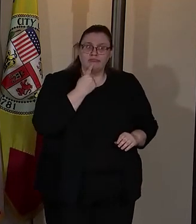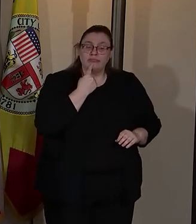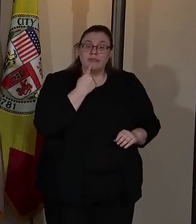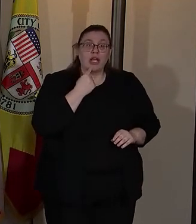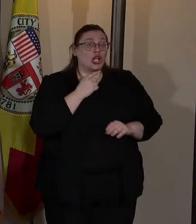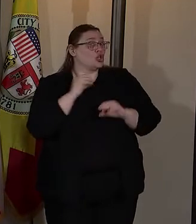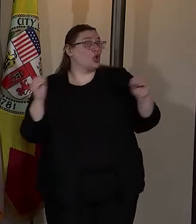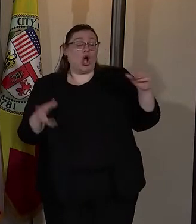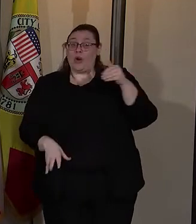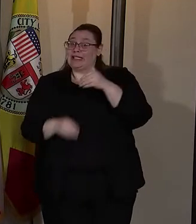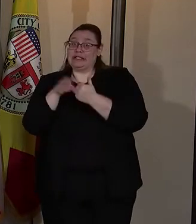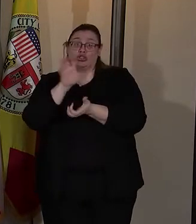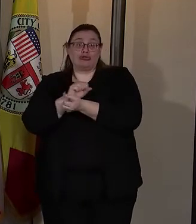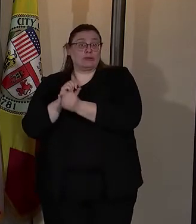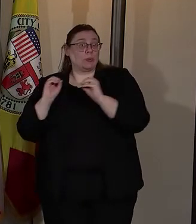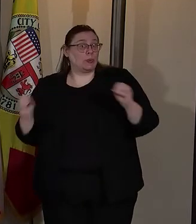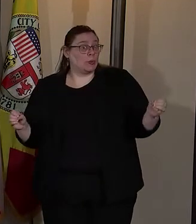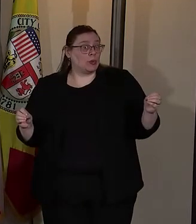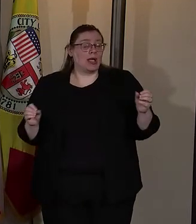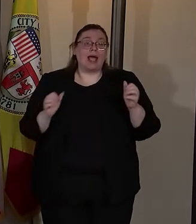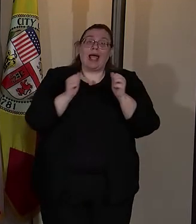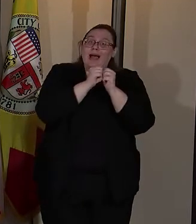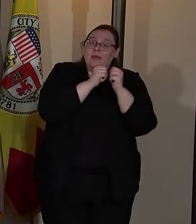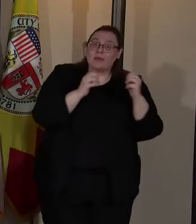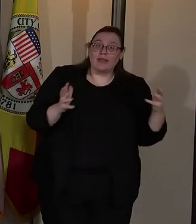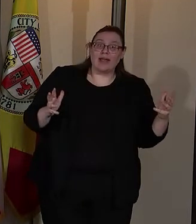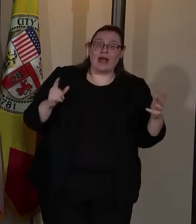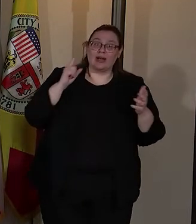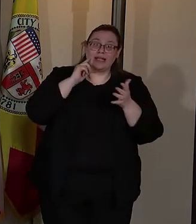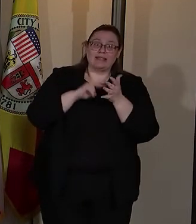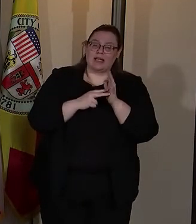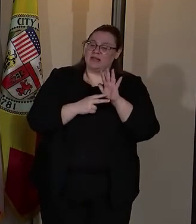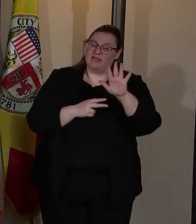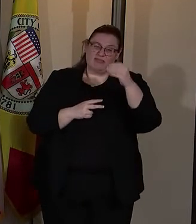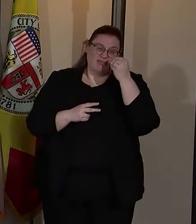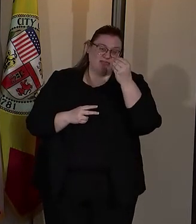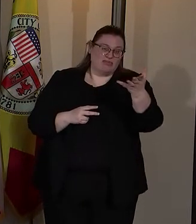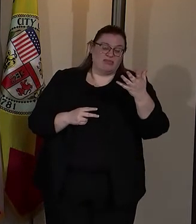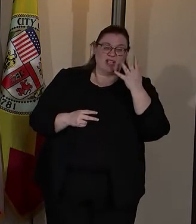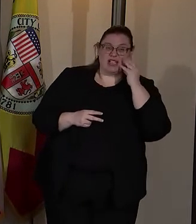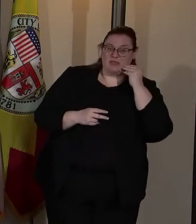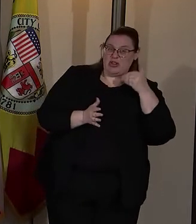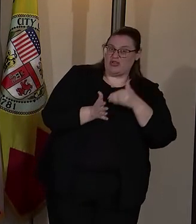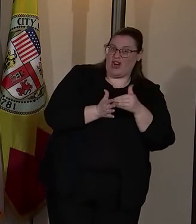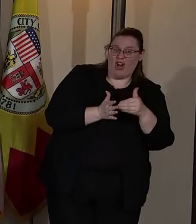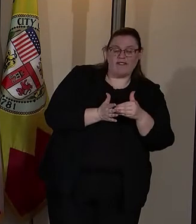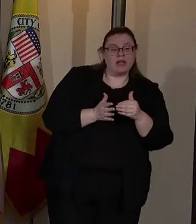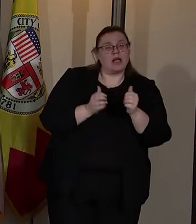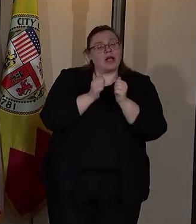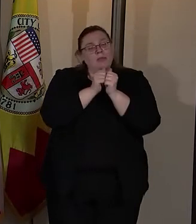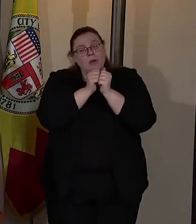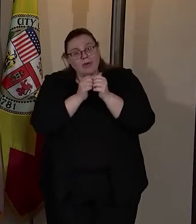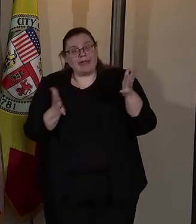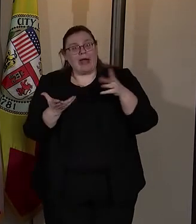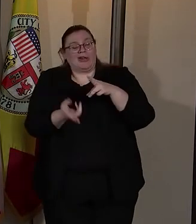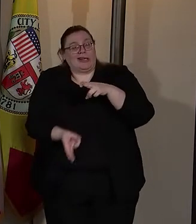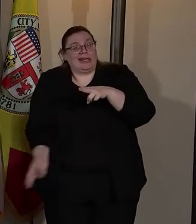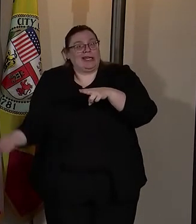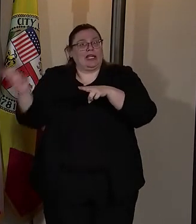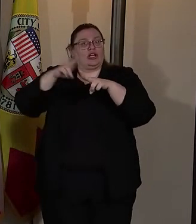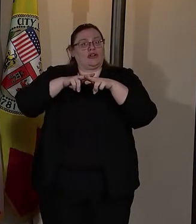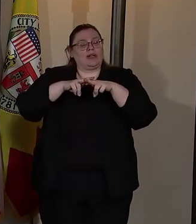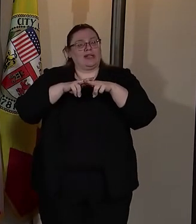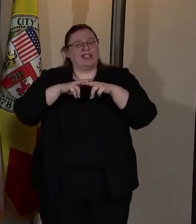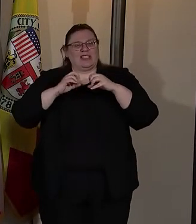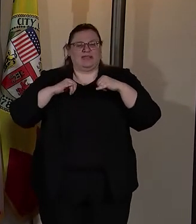arrest and without the attendant, which I've experienced all too often, without the attendant increase of